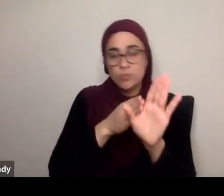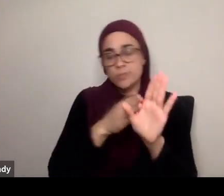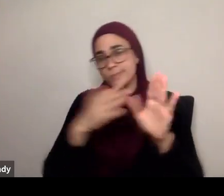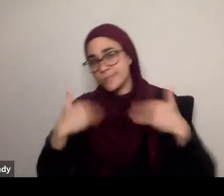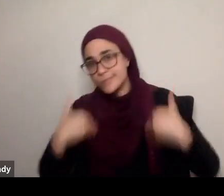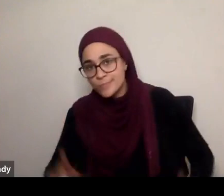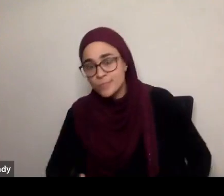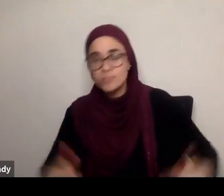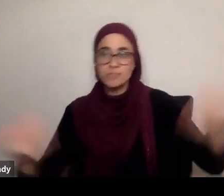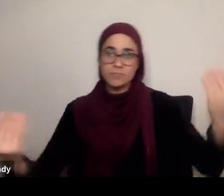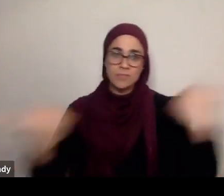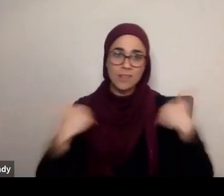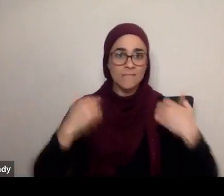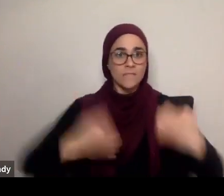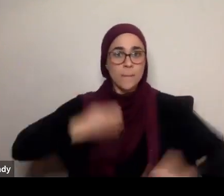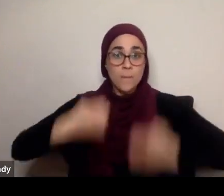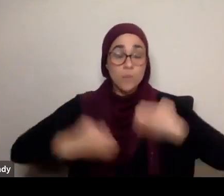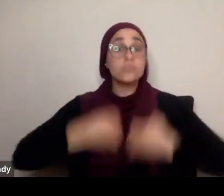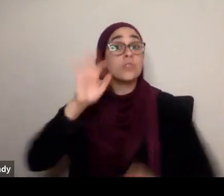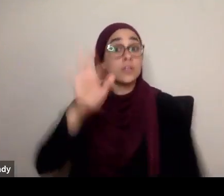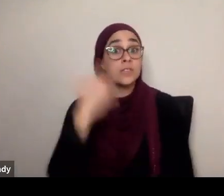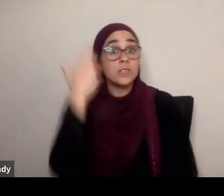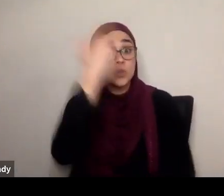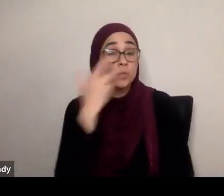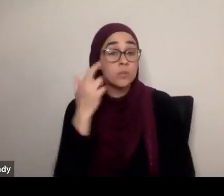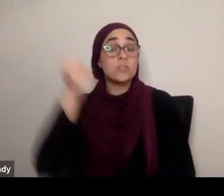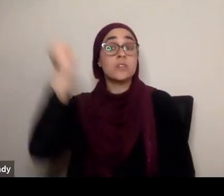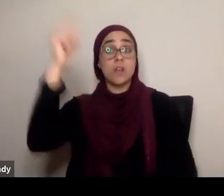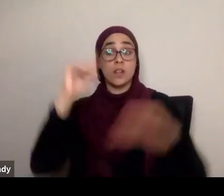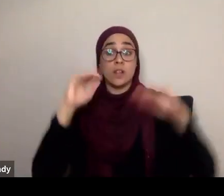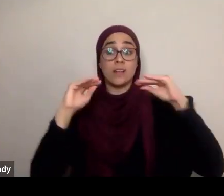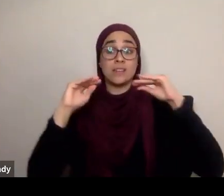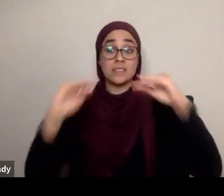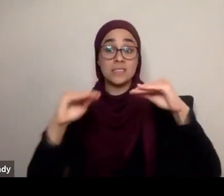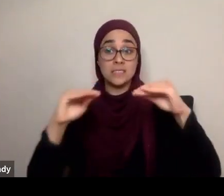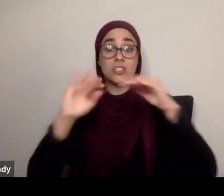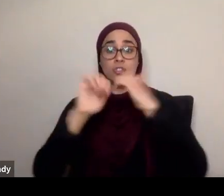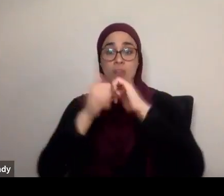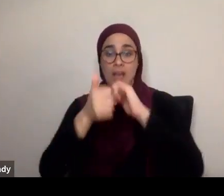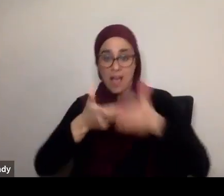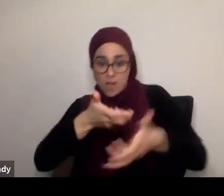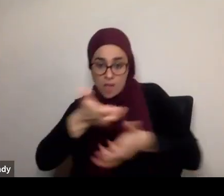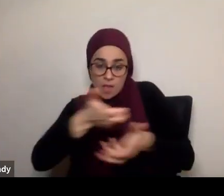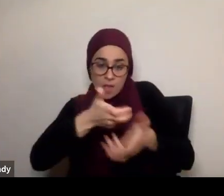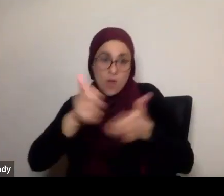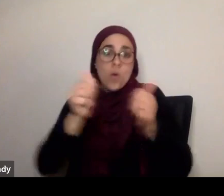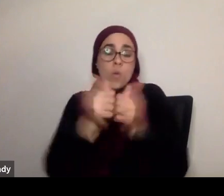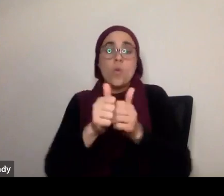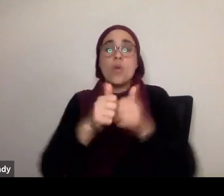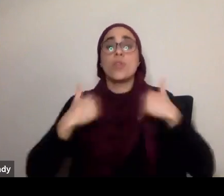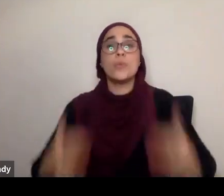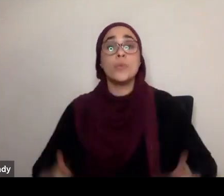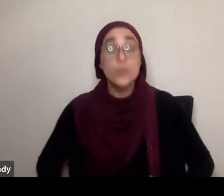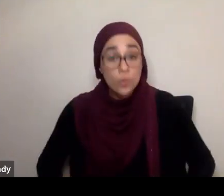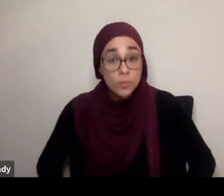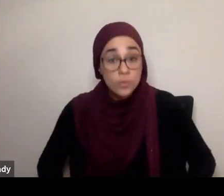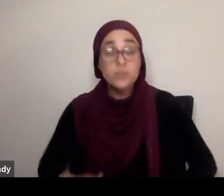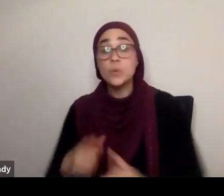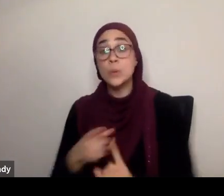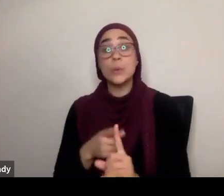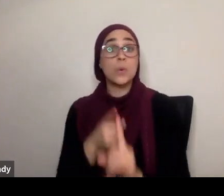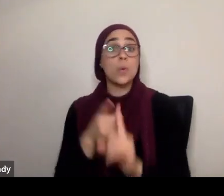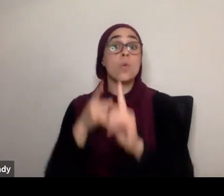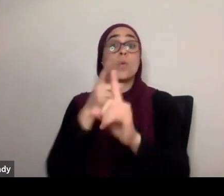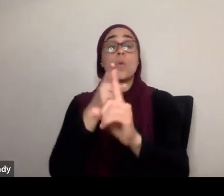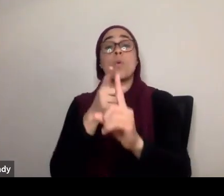in the legislation, Allah subhanahu wa ta'ala, teaches us, how to strategically, work with human beings, to get them to a point, where they're doing what's best